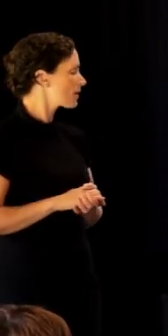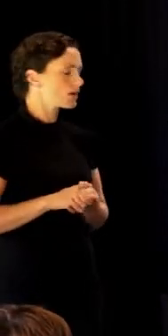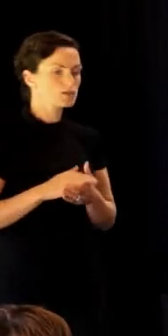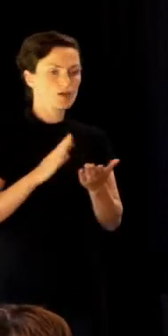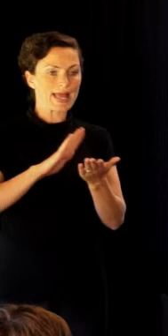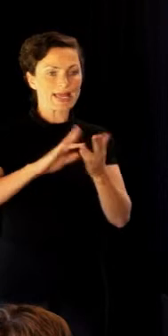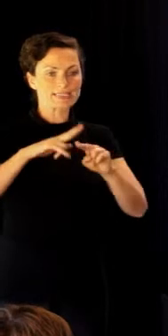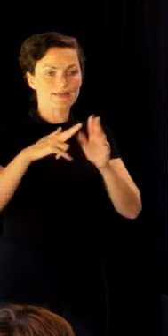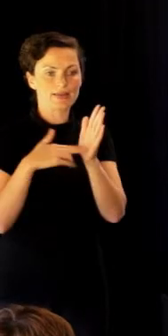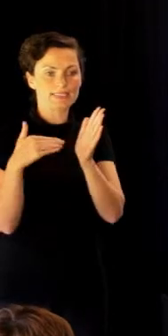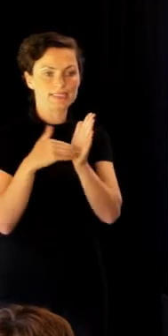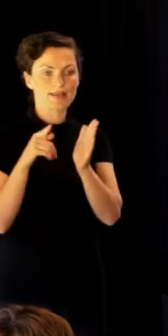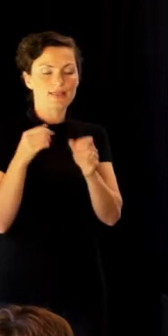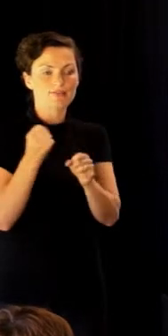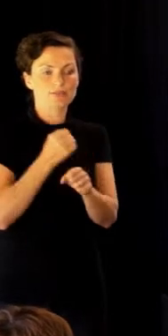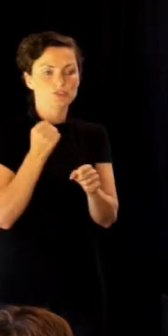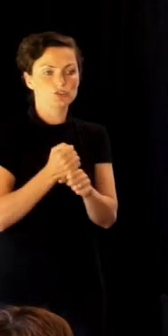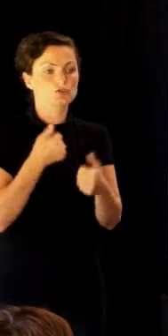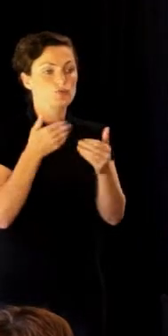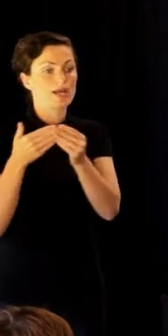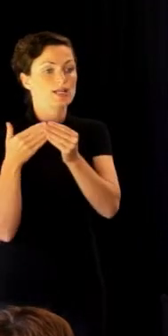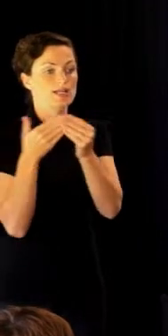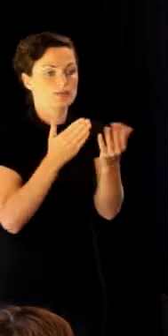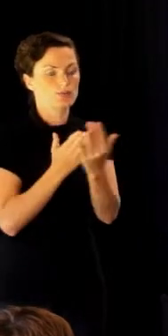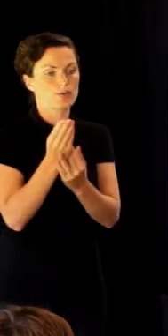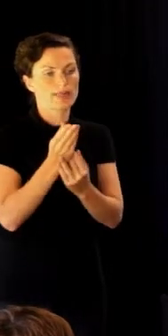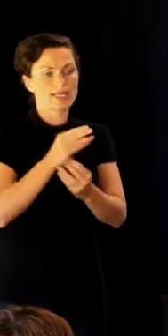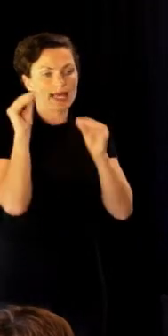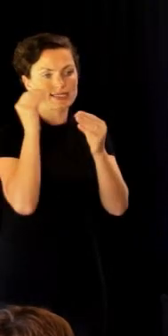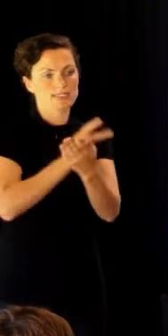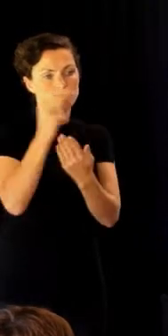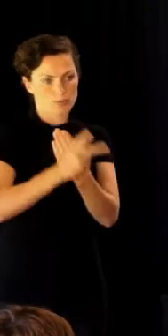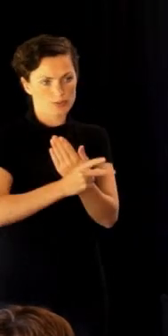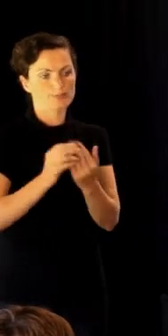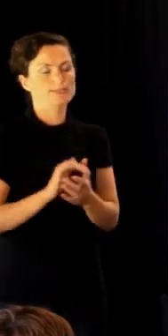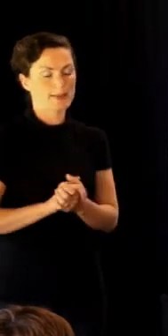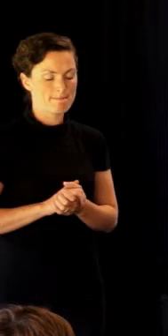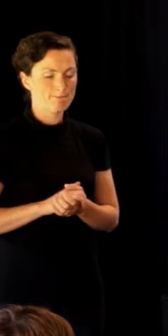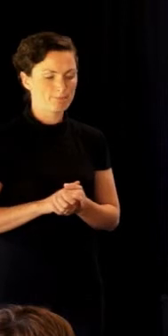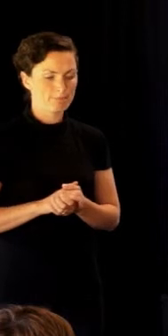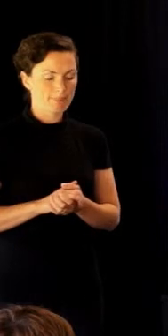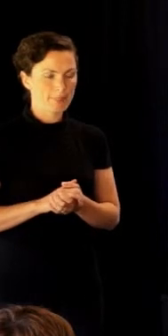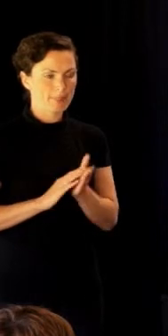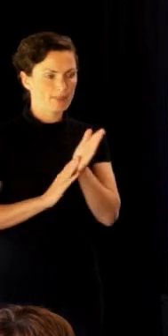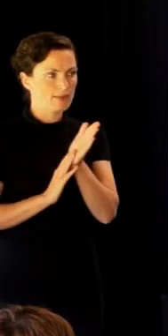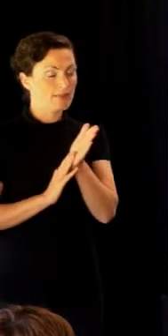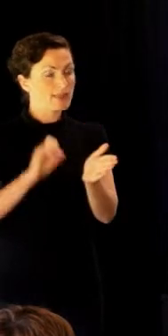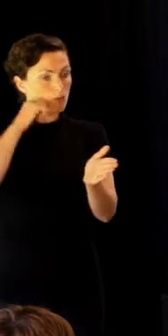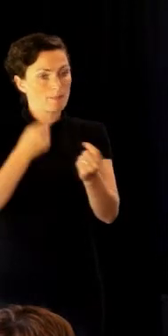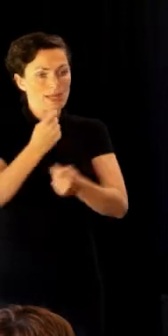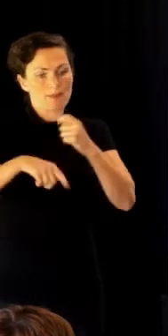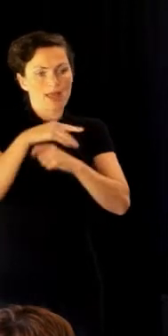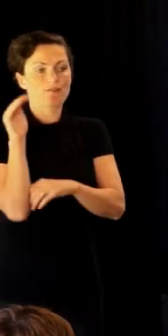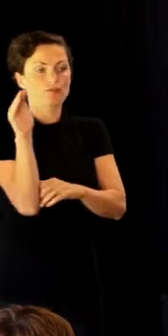So HFNZ, they have produced some great leaders through their educational programmes, and they're going to be our future leaders